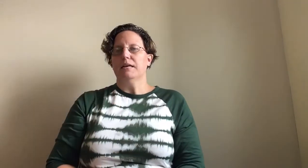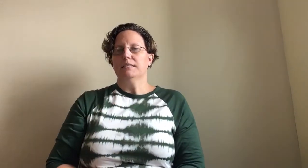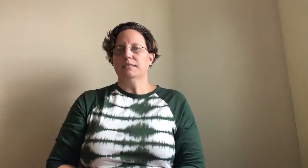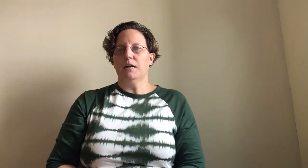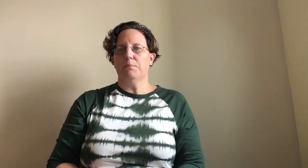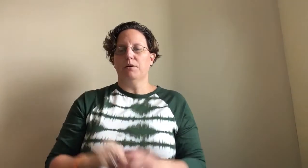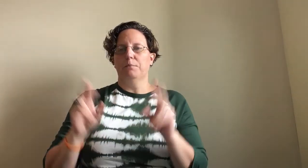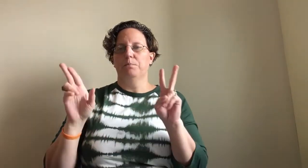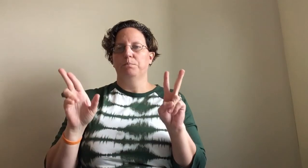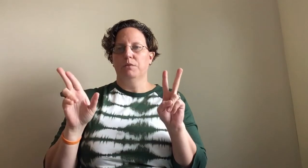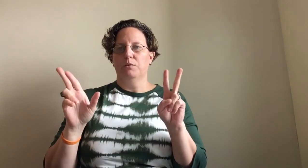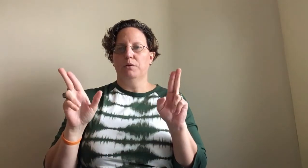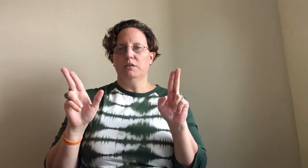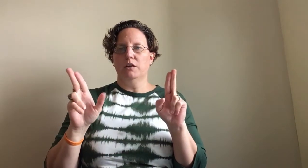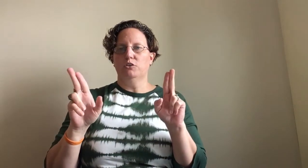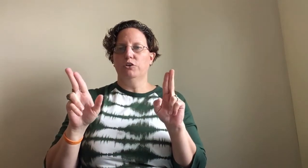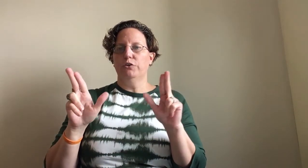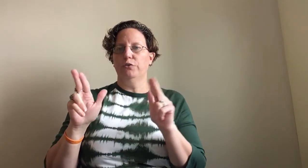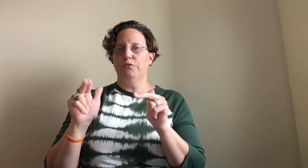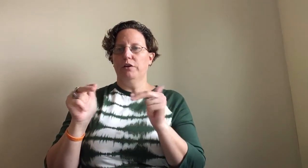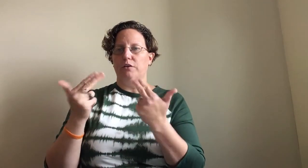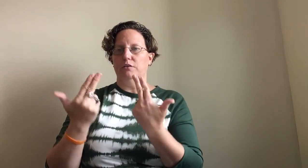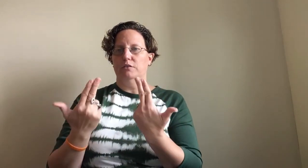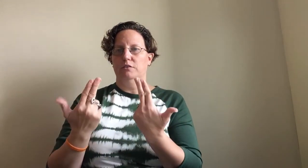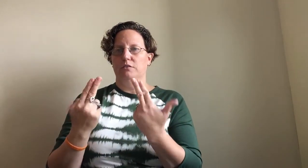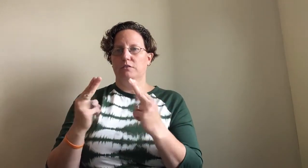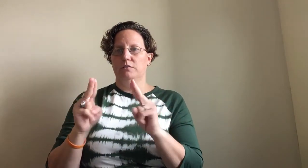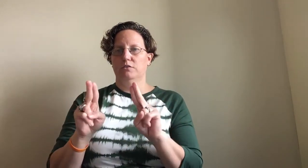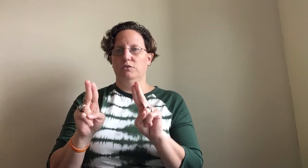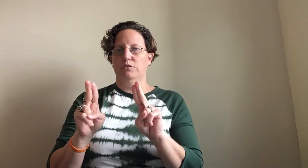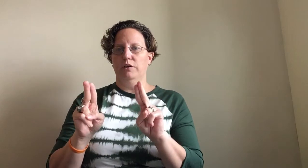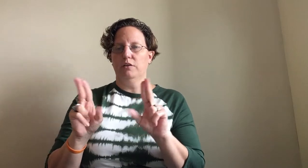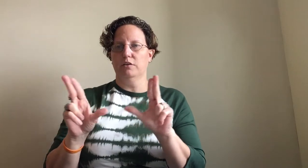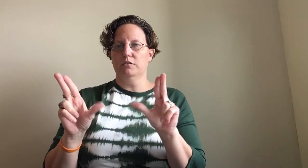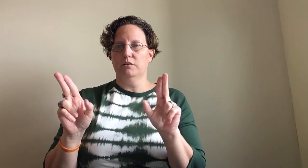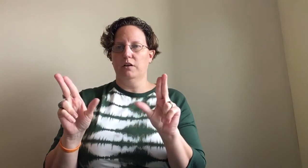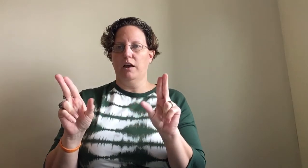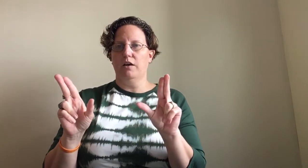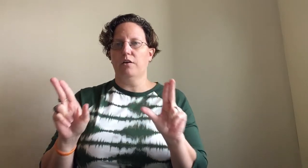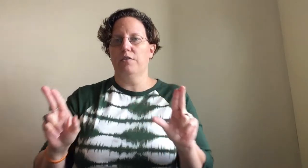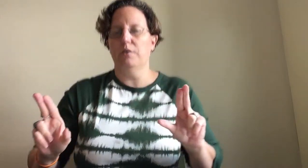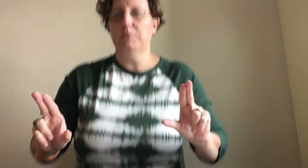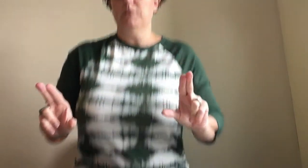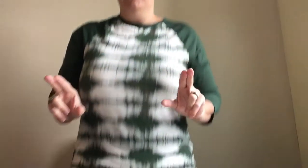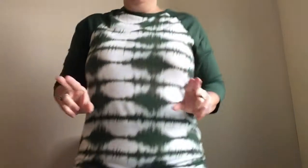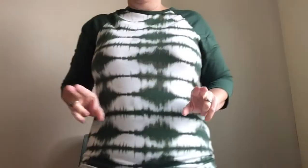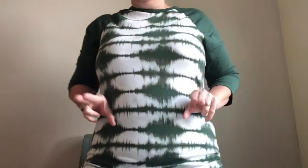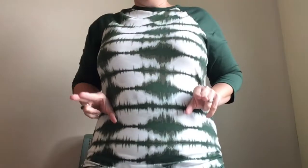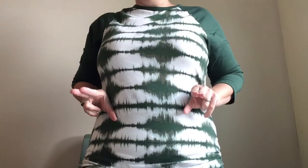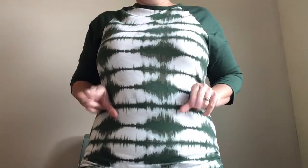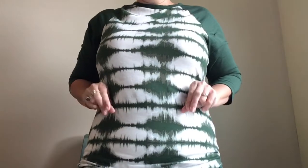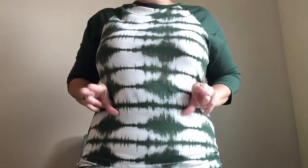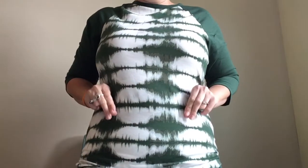Diaper, we take two fingers, two fingers and our thumbs, we sign diaper,